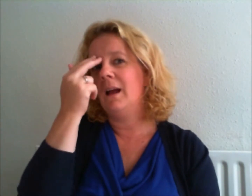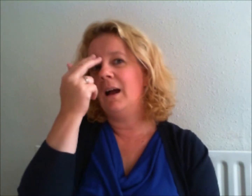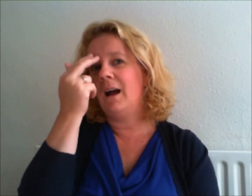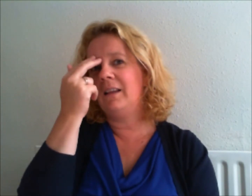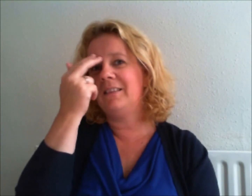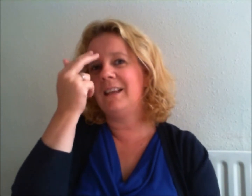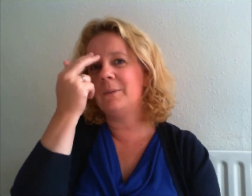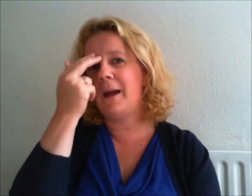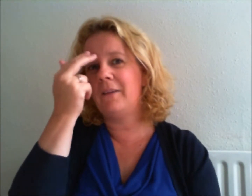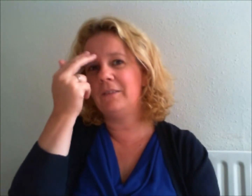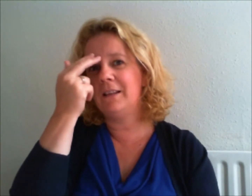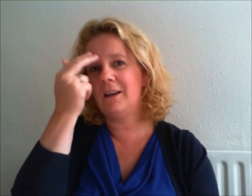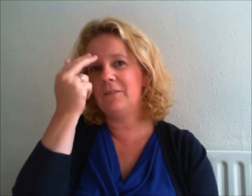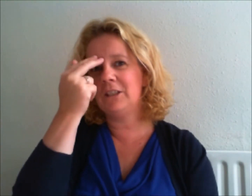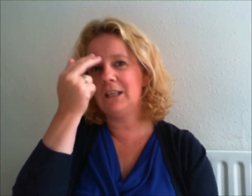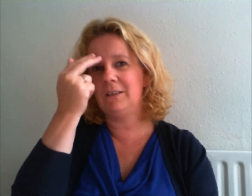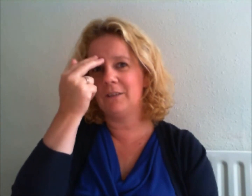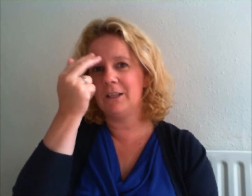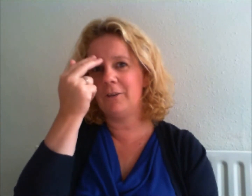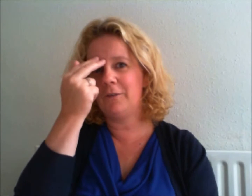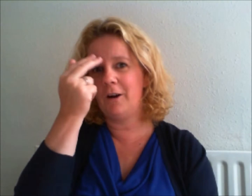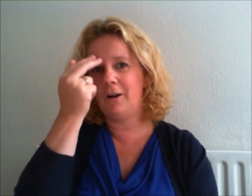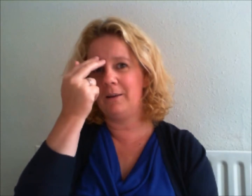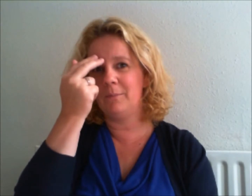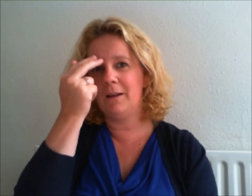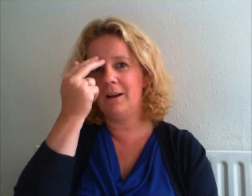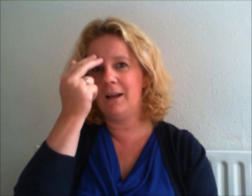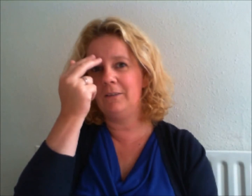I think about everything I've achieved so far in my life.